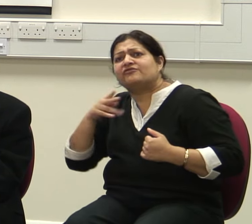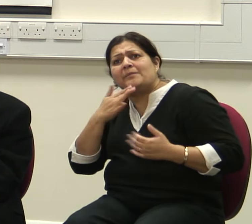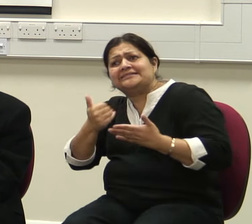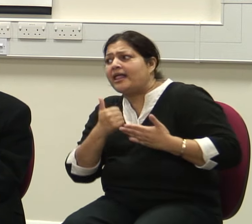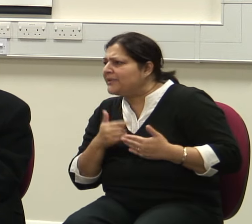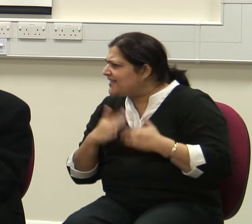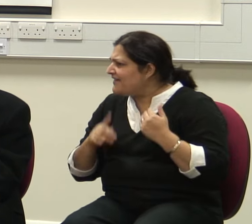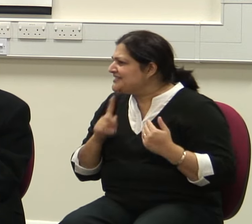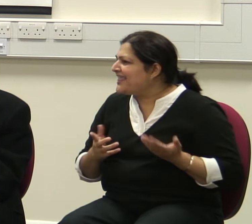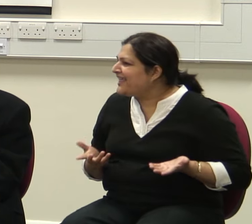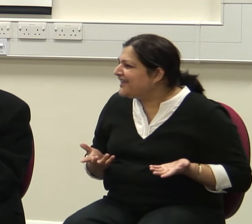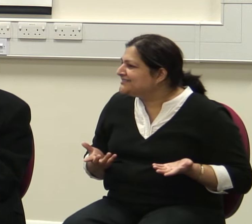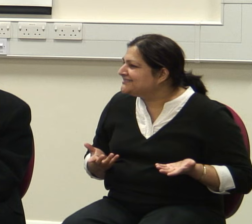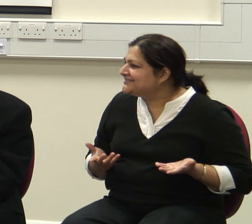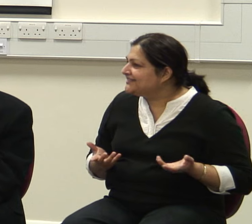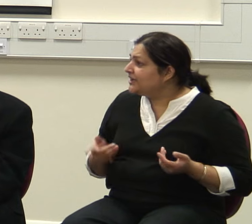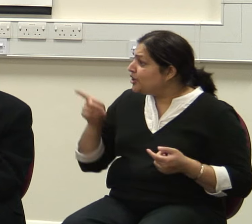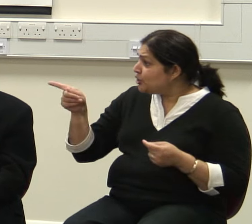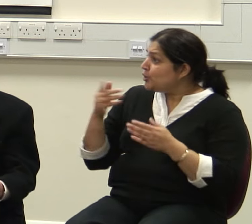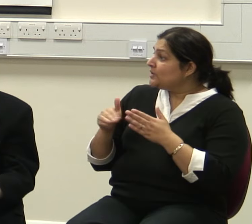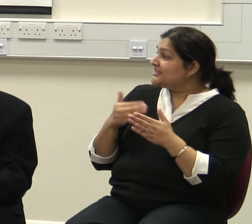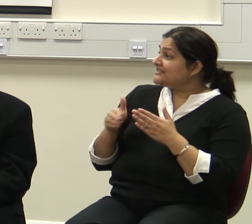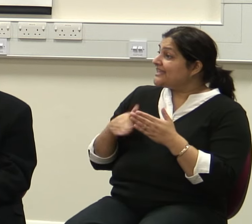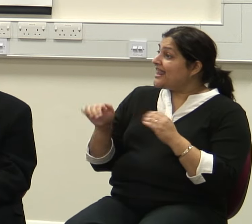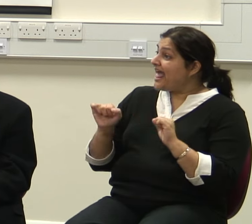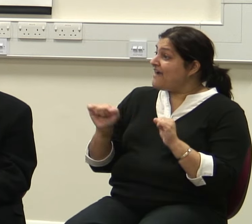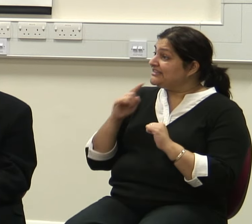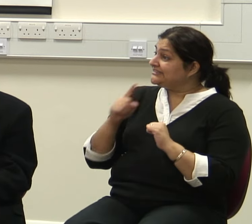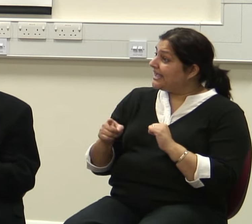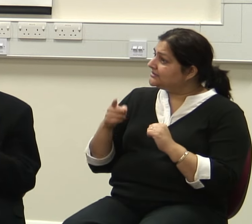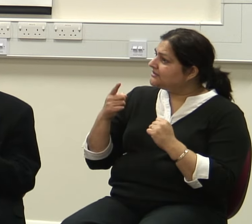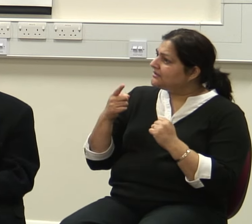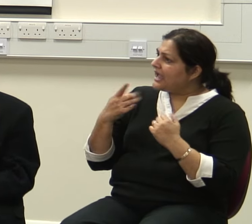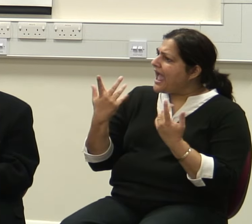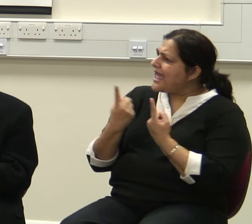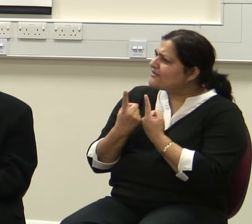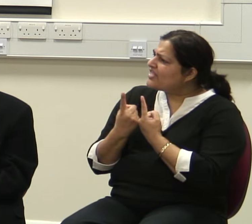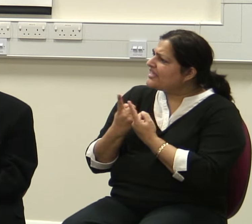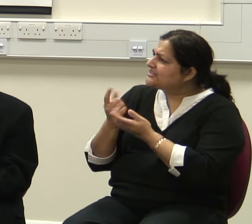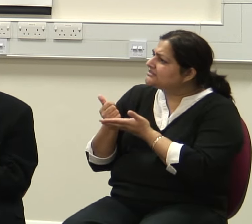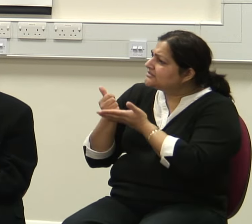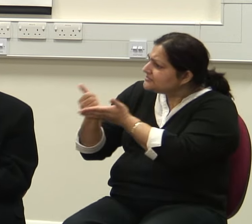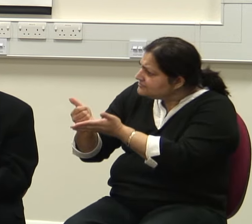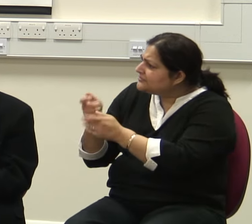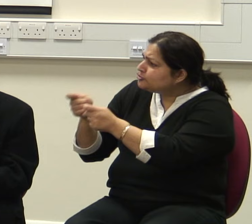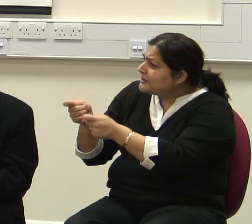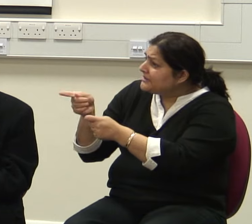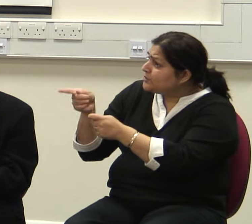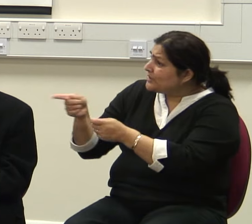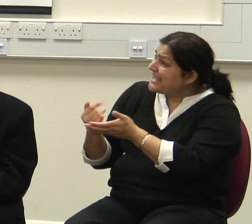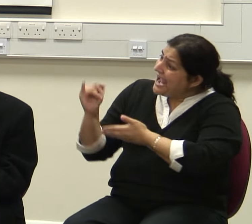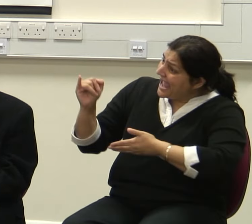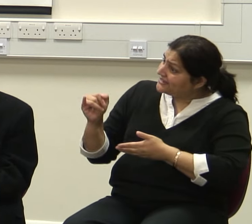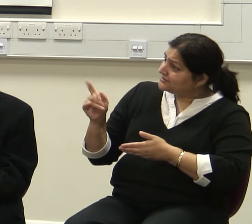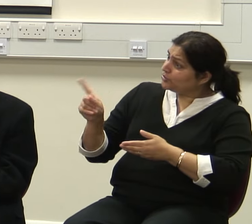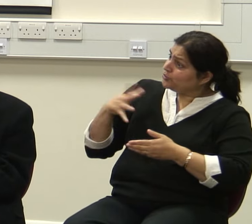So you... And you still haven't said anything about whether any of what was done to you was done to you against your will at the time at which it